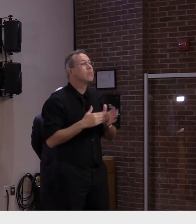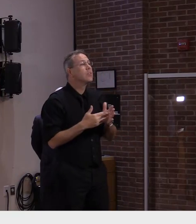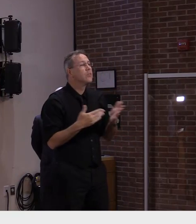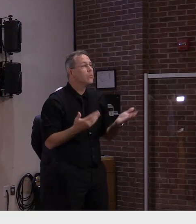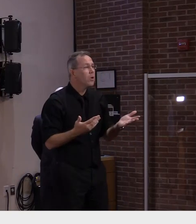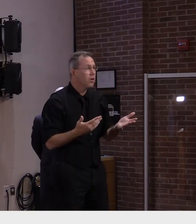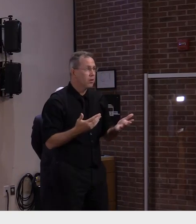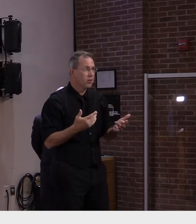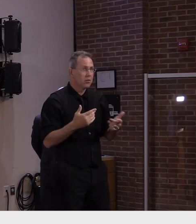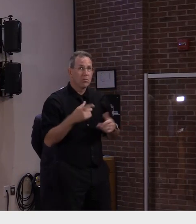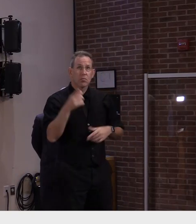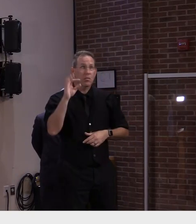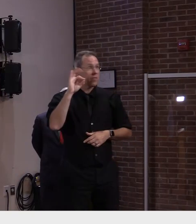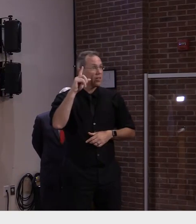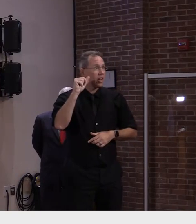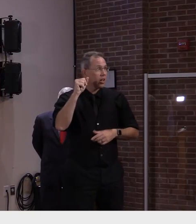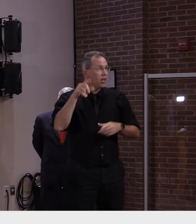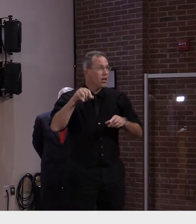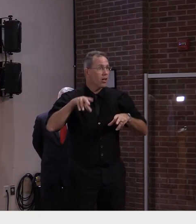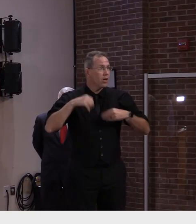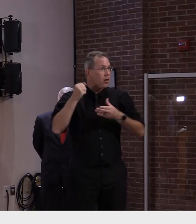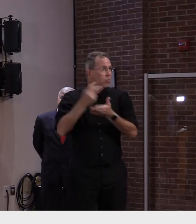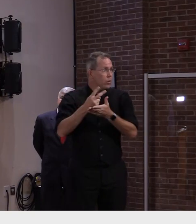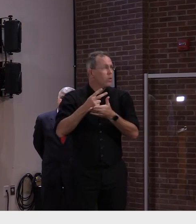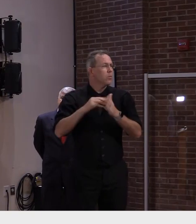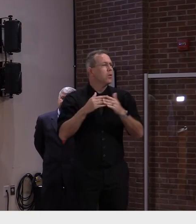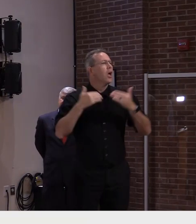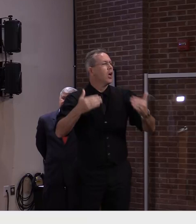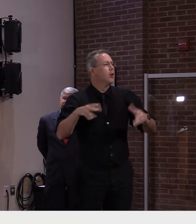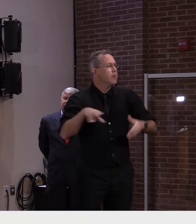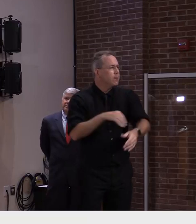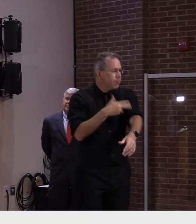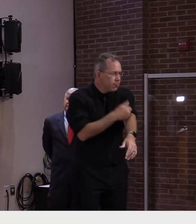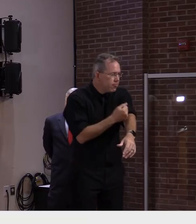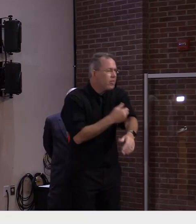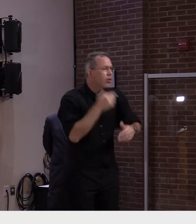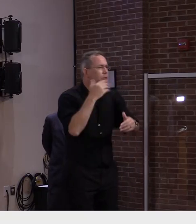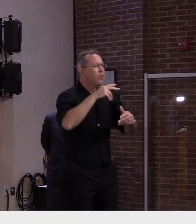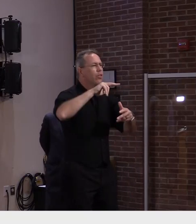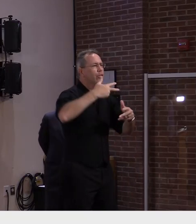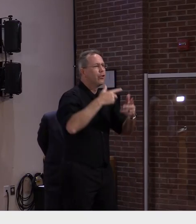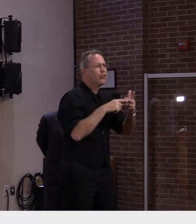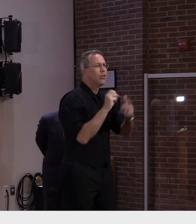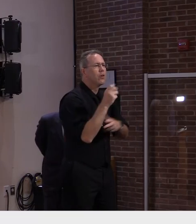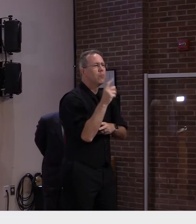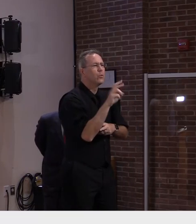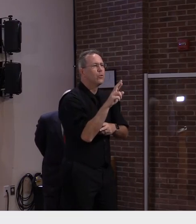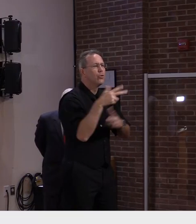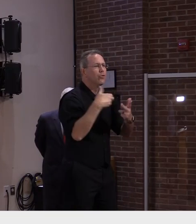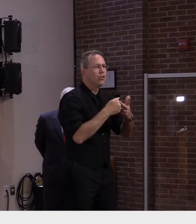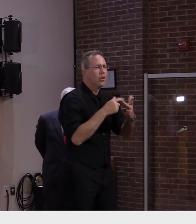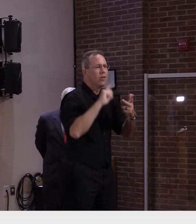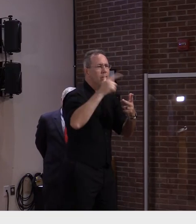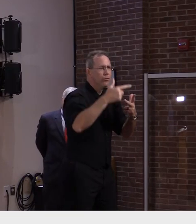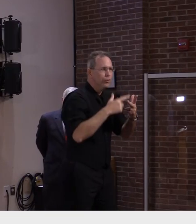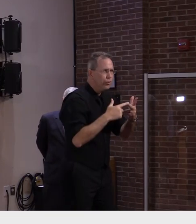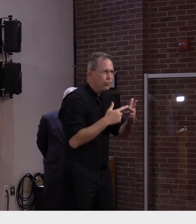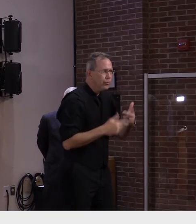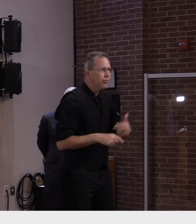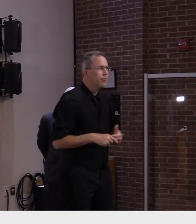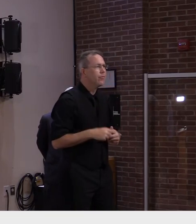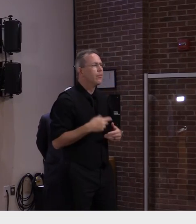booster shots. Nobody sees the need for that tomorrow or in the next few weeks.